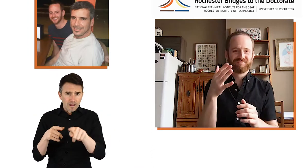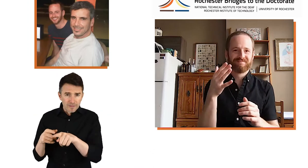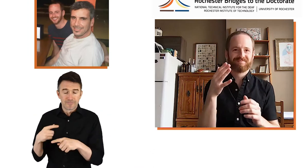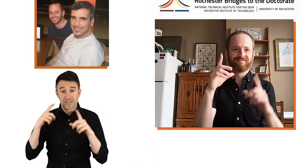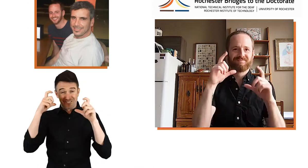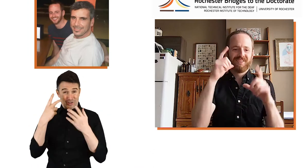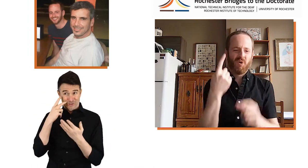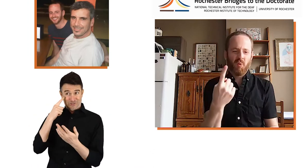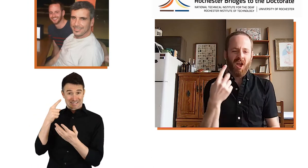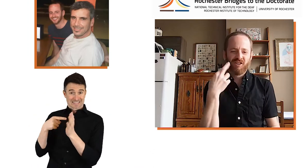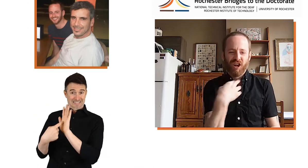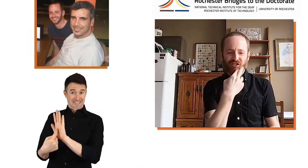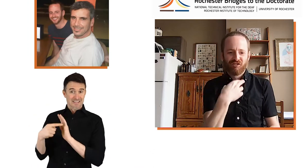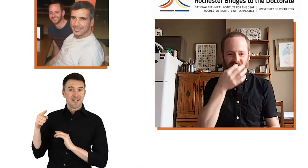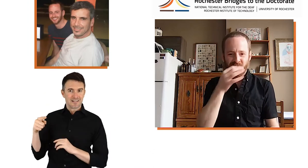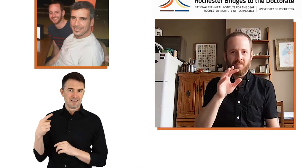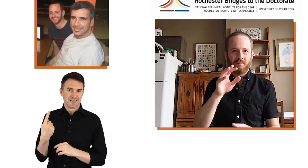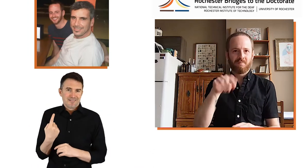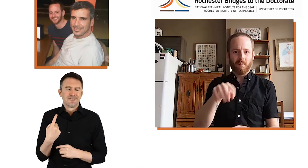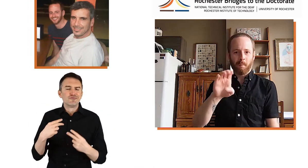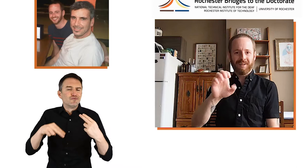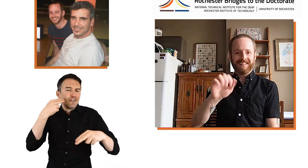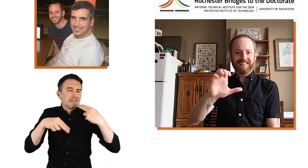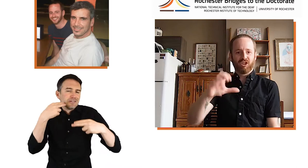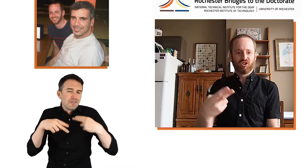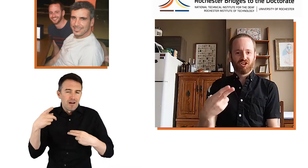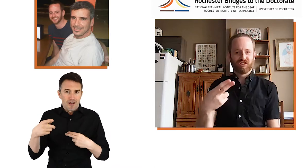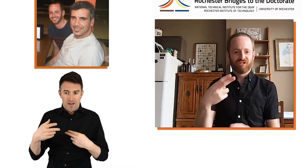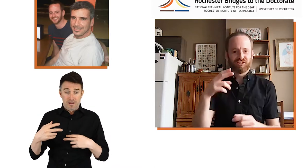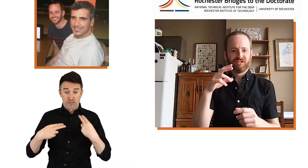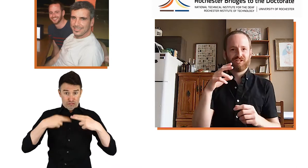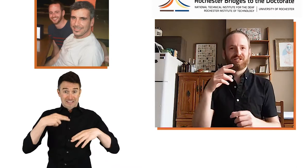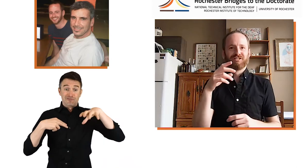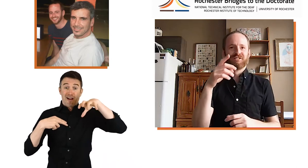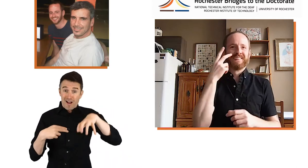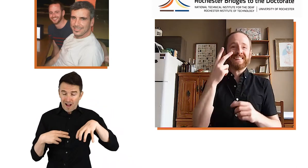This picture you see here is one restaurant that was close to the beach.